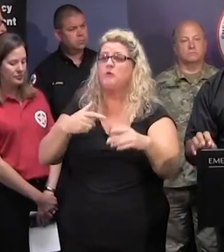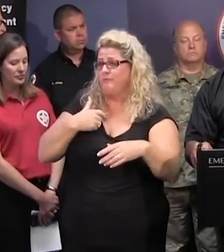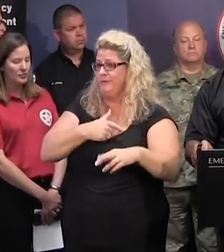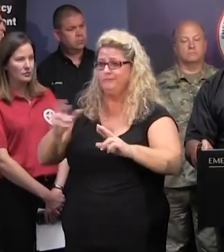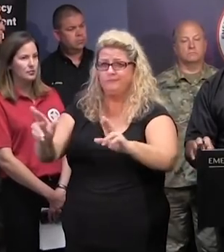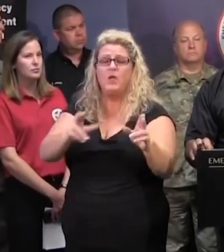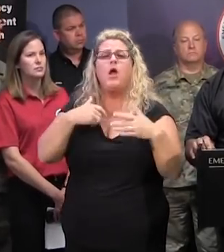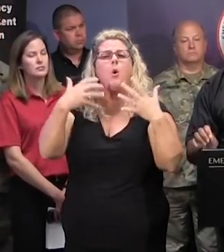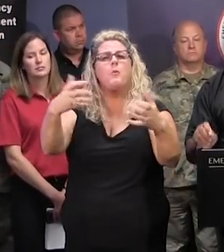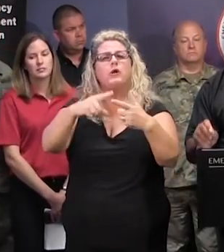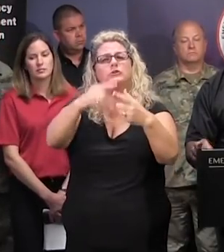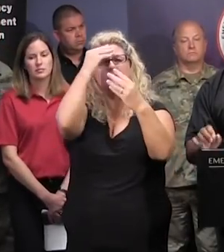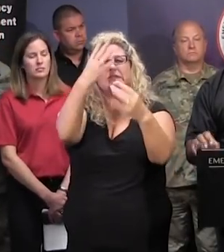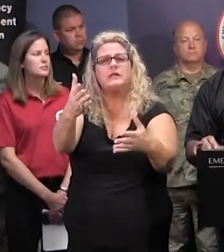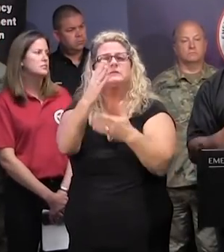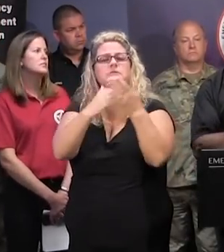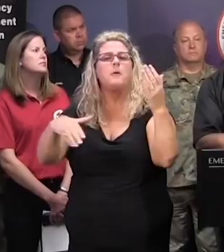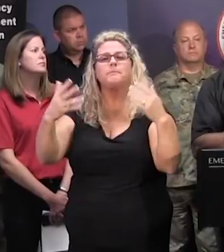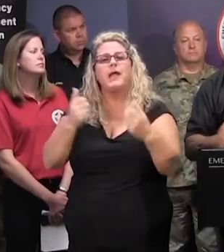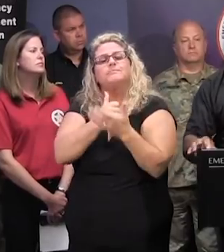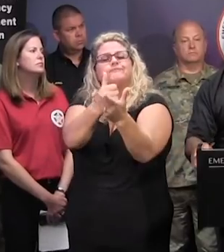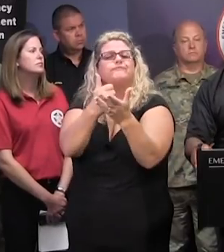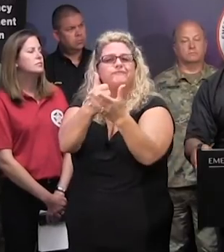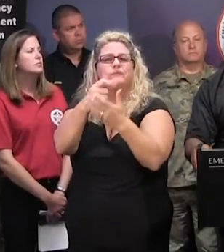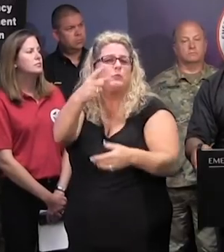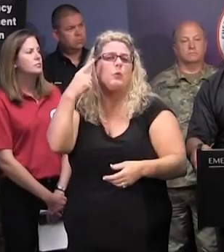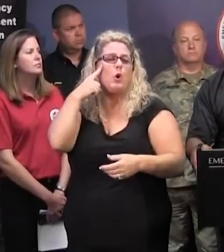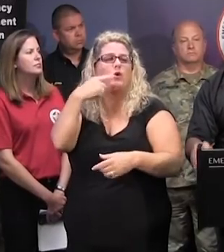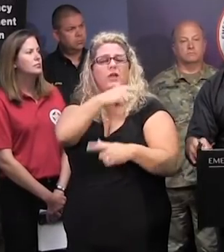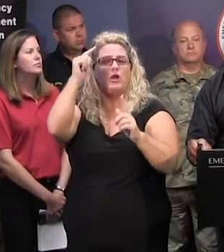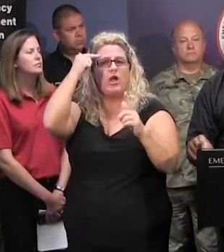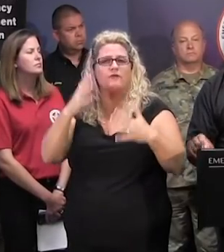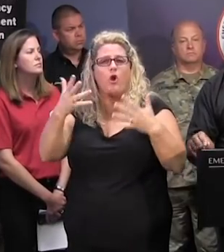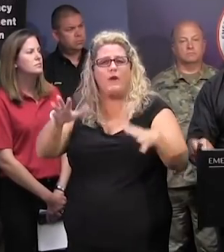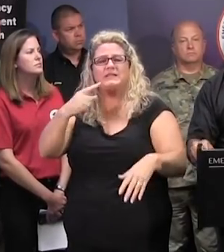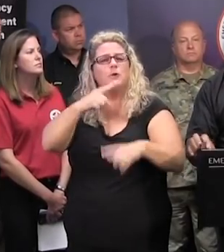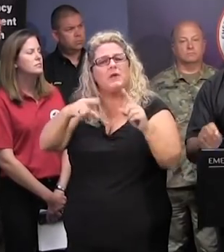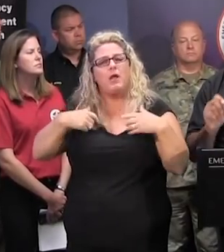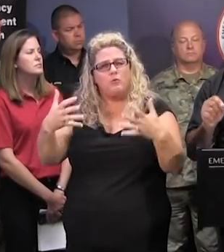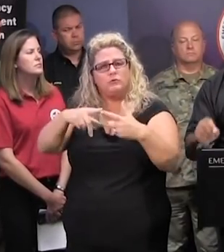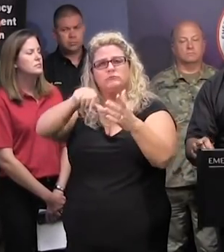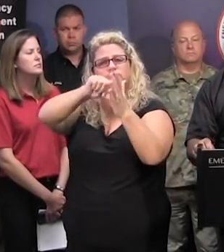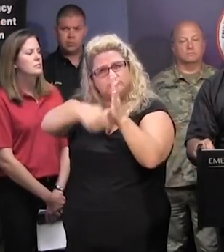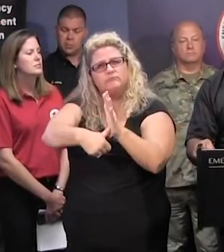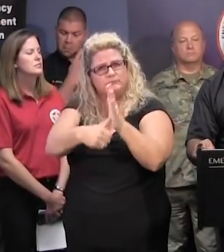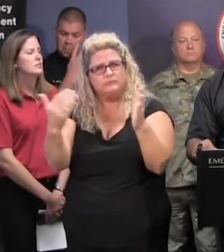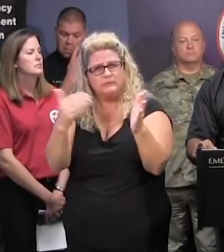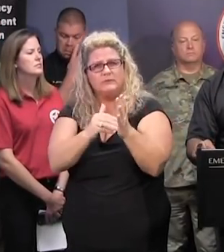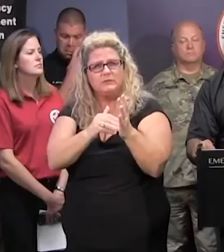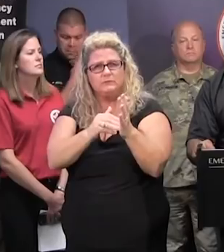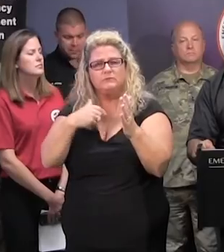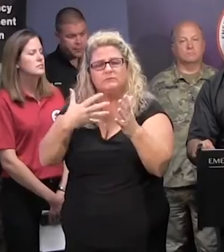I would just like to give you some public safety tips, something that you've heard the Governor mention already. I think it's important to reiterate those